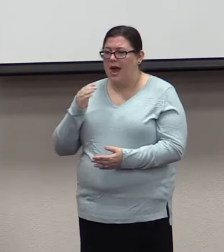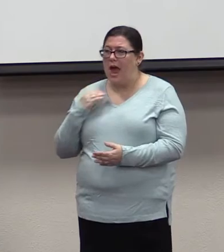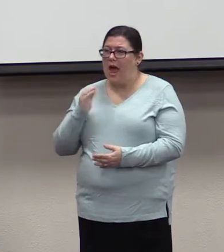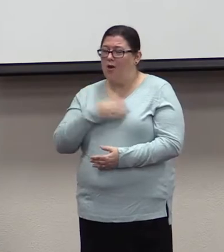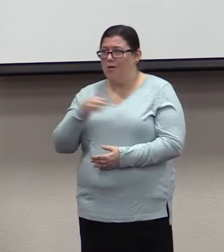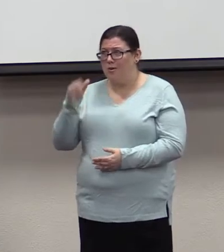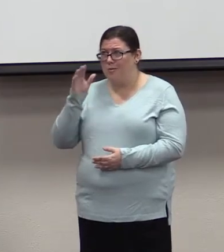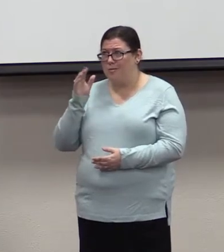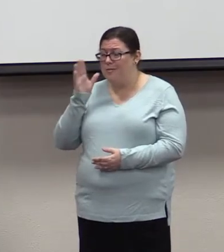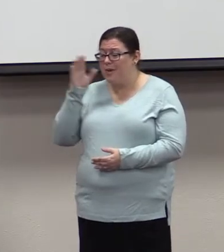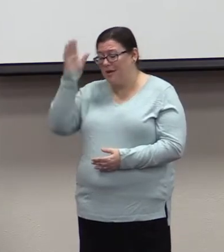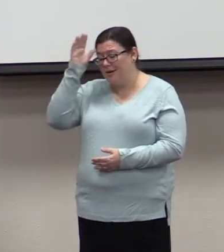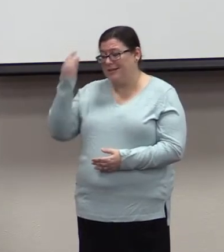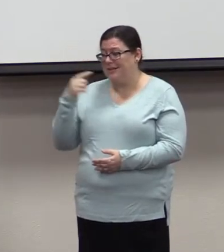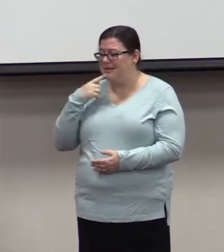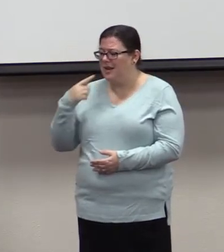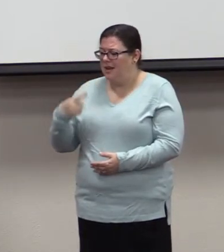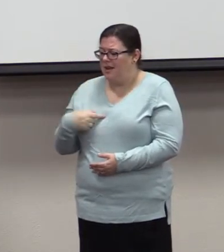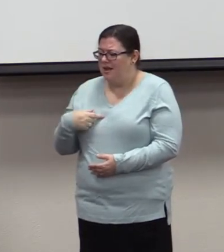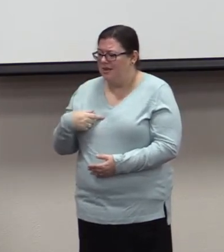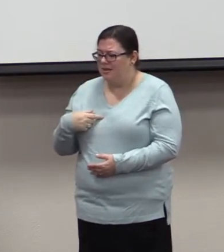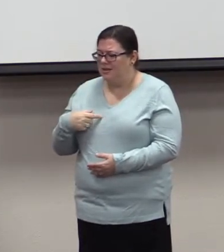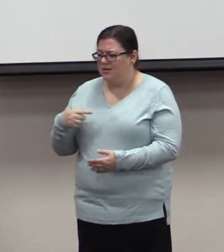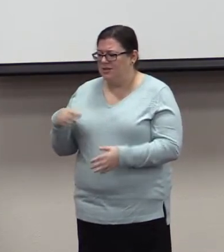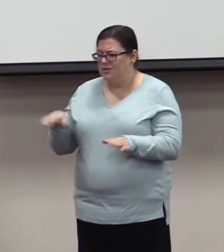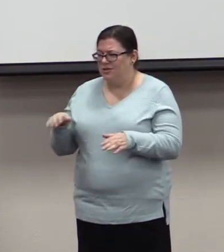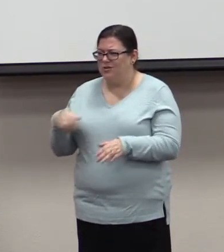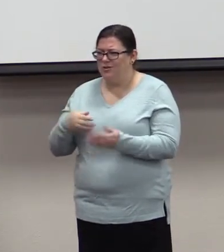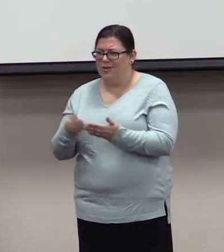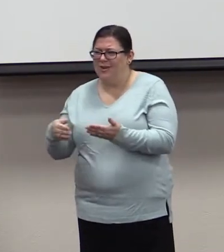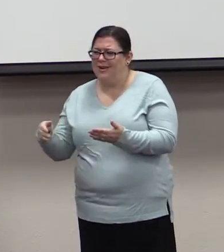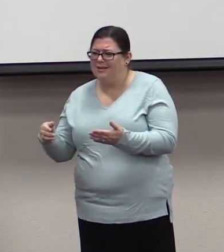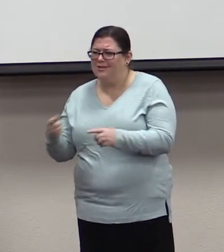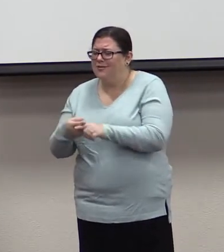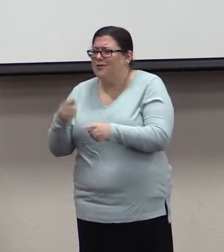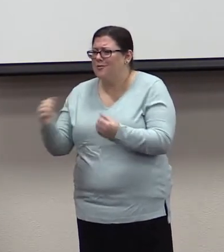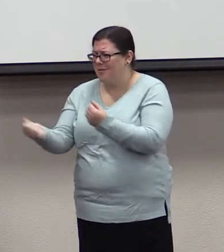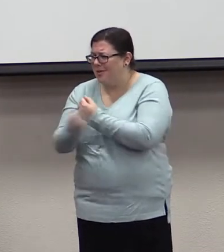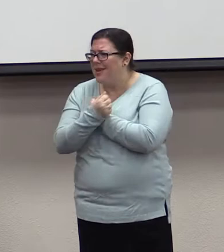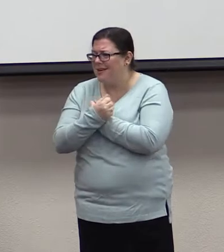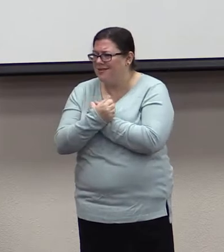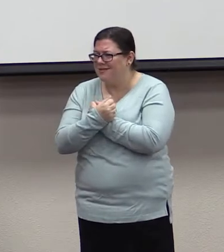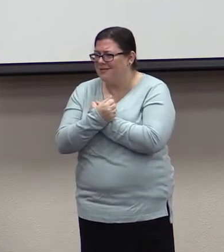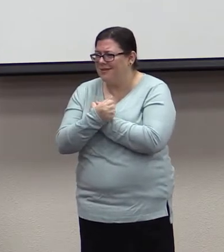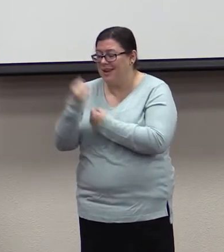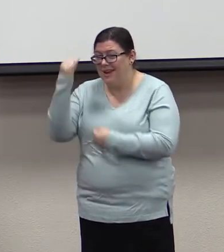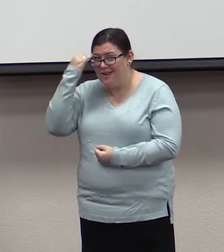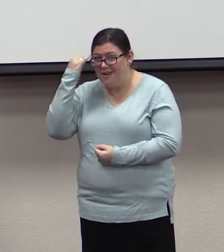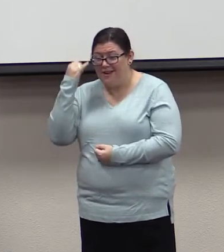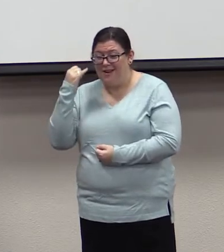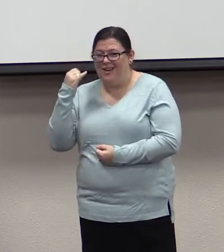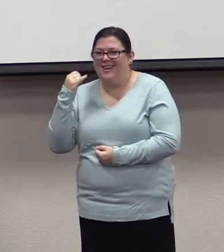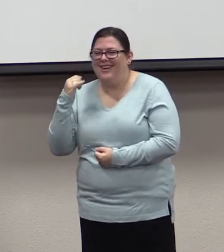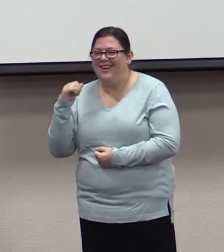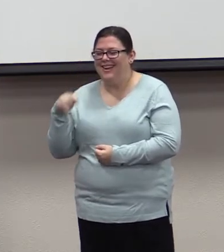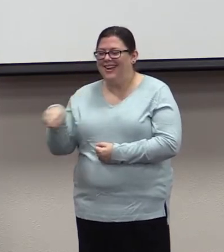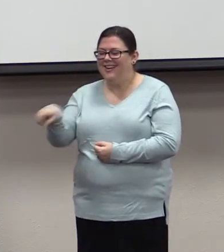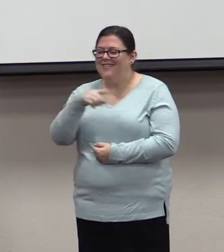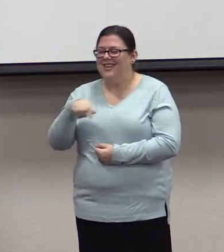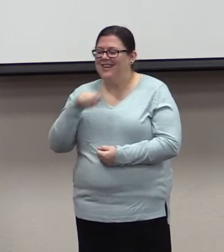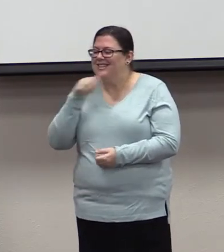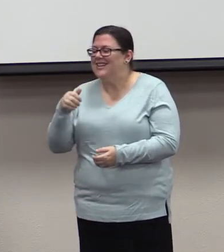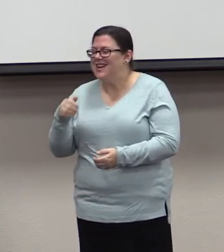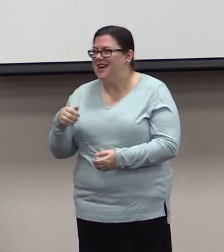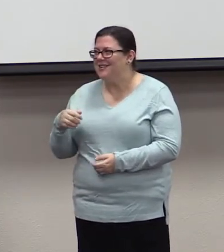If our parents didn't tell us that it was wrong to draw on the walls as kids, we'd probably have some very unique murals around the Sunset Building.